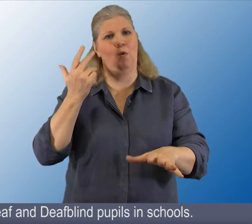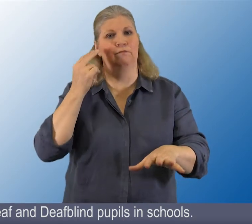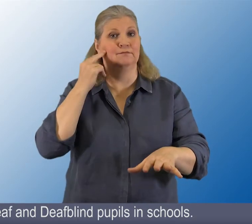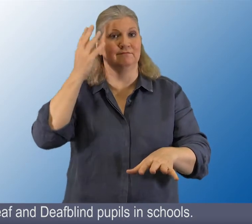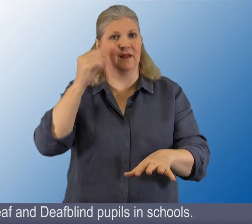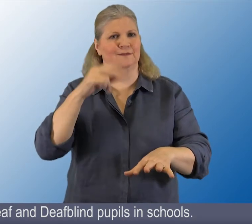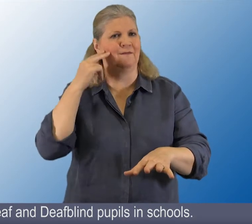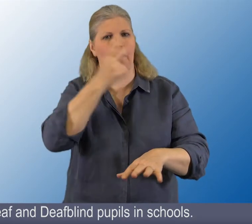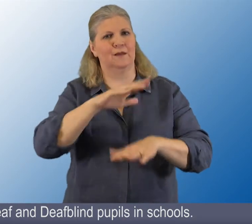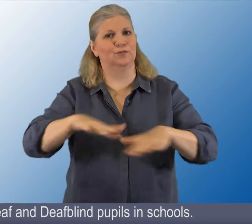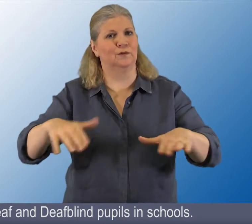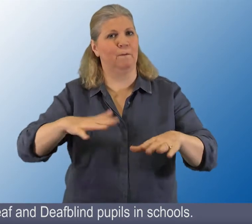deafblind pupils in schools.